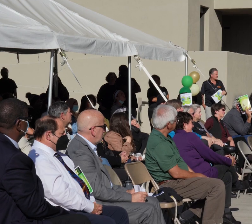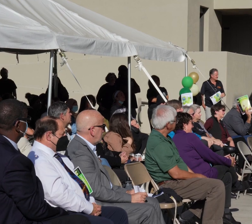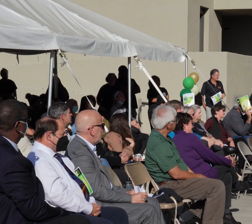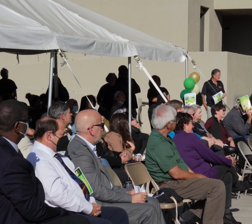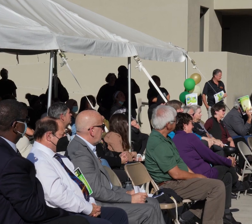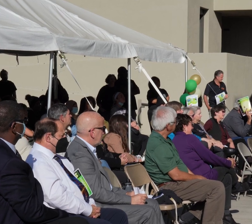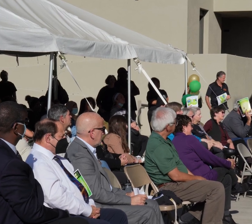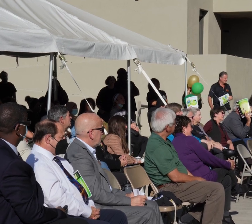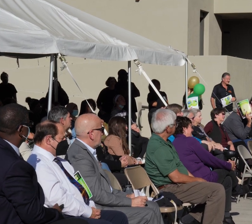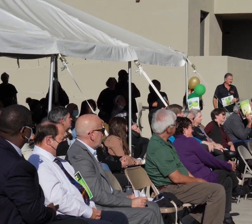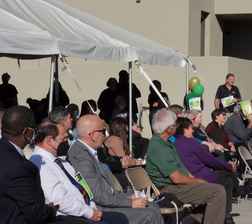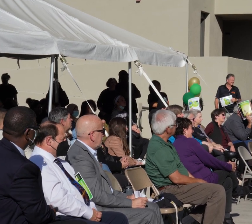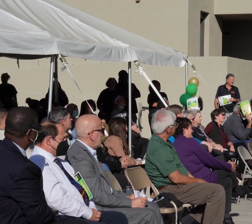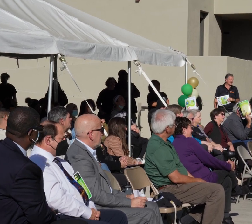Deaf and hard of hearing students.